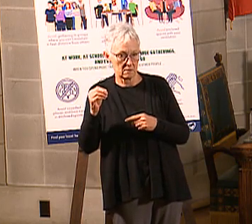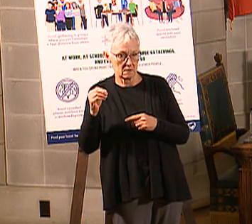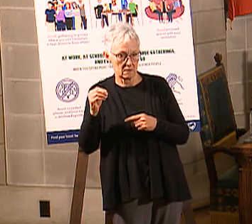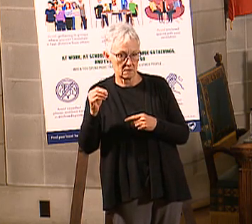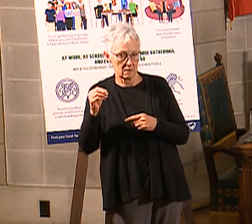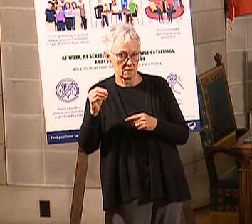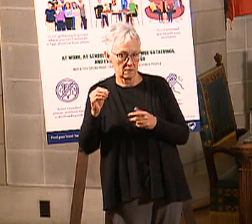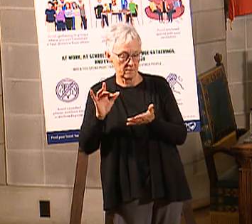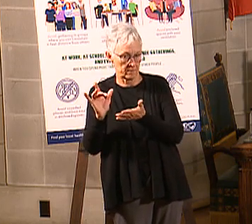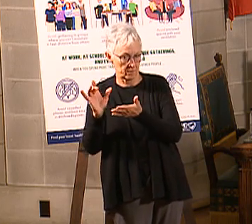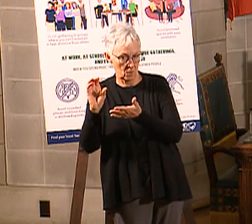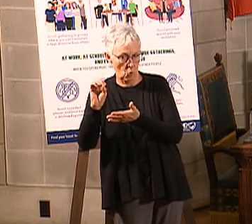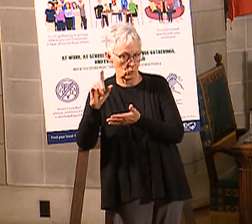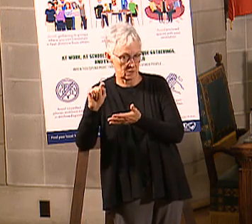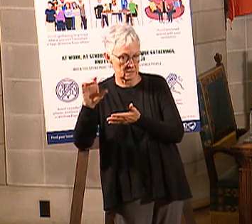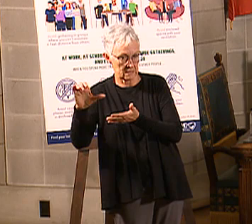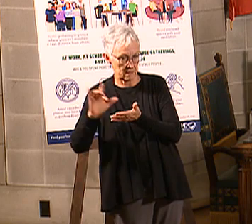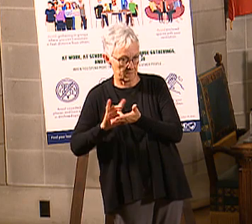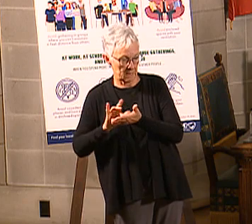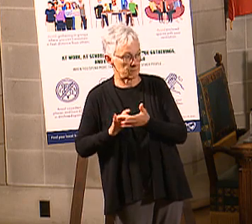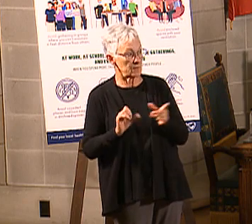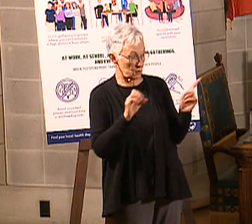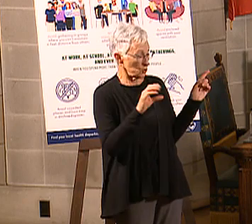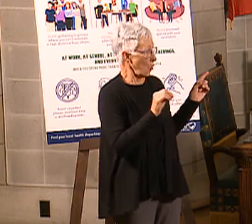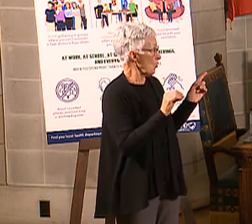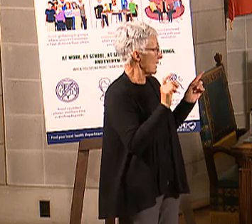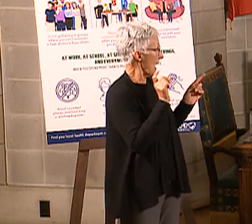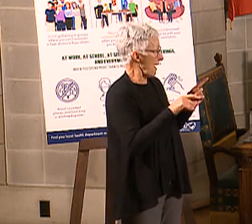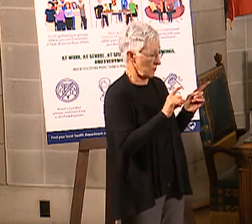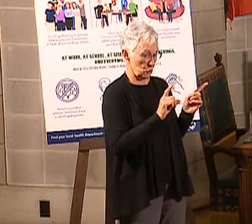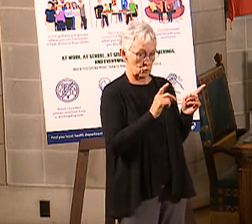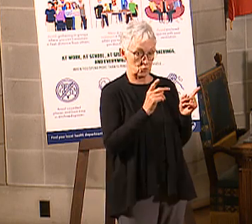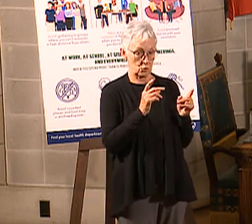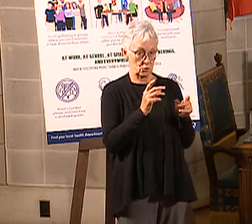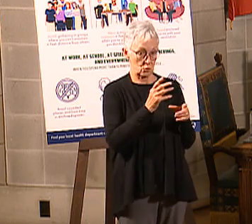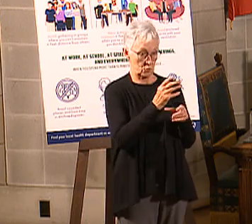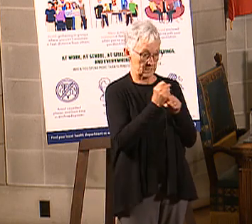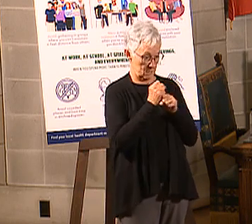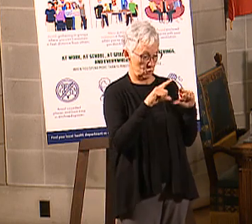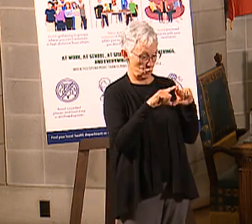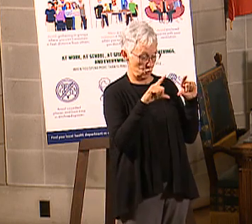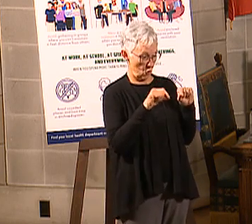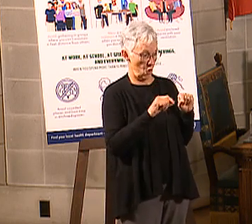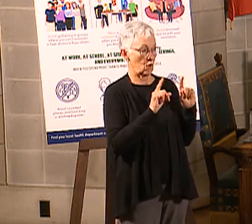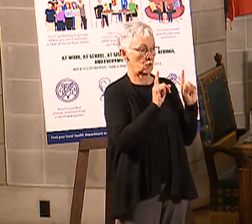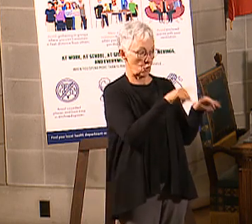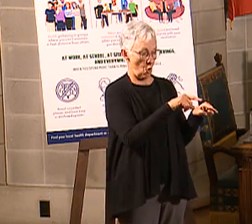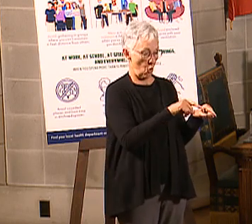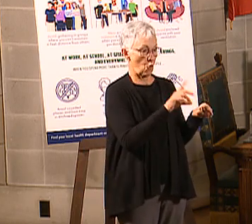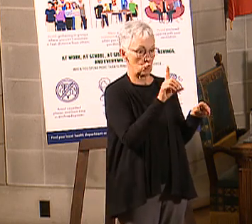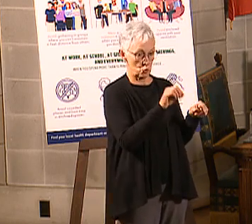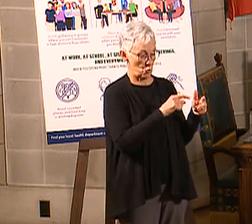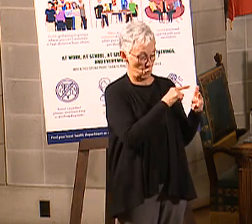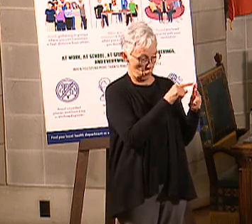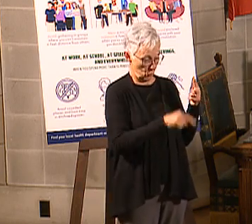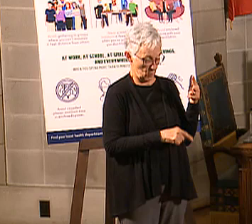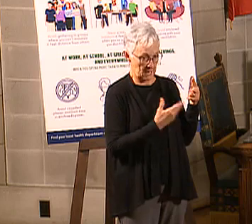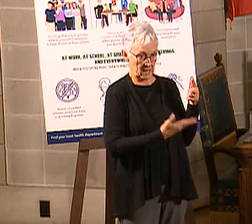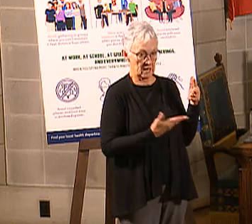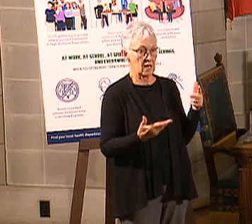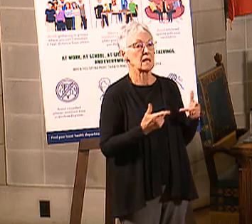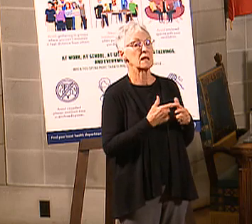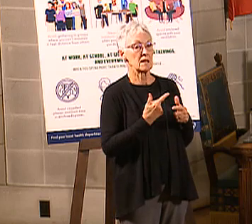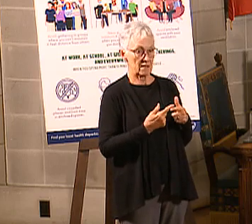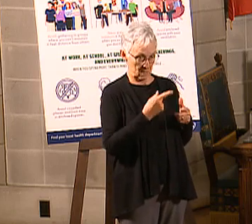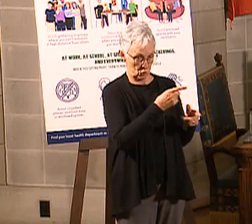though, you get your doctor inside, you go see your doctor, and then you fill out the health care screening with your insurance card. Yes, sir. So those three things, and